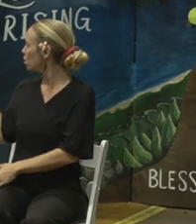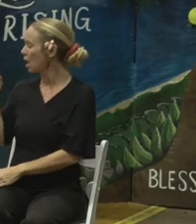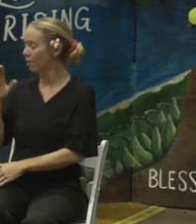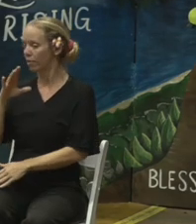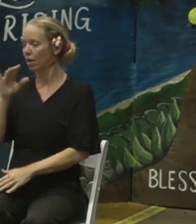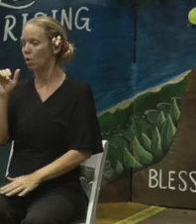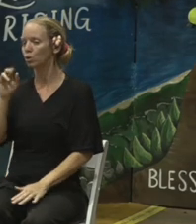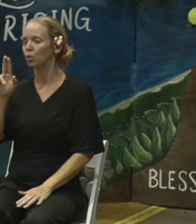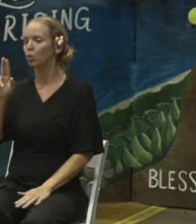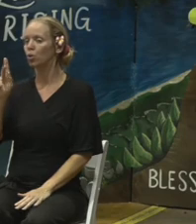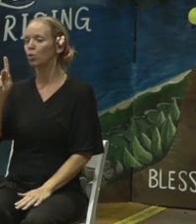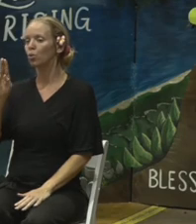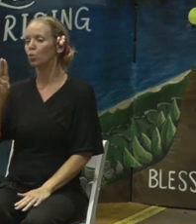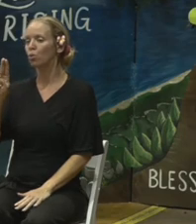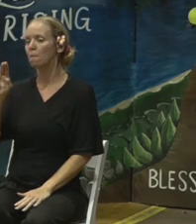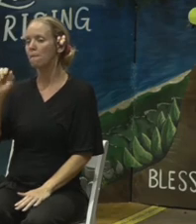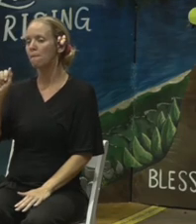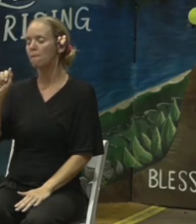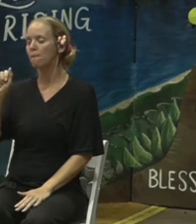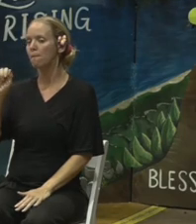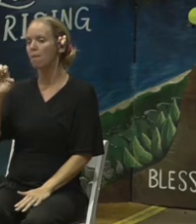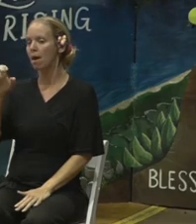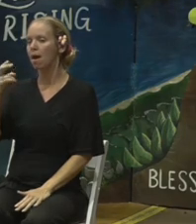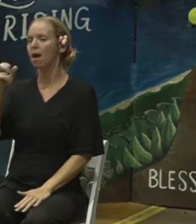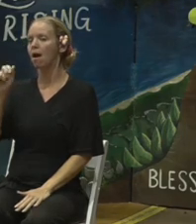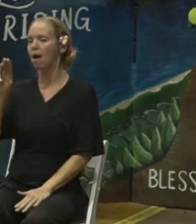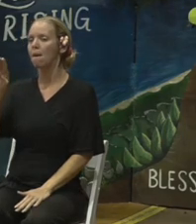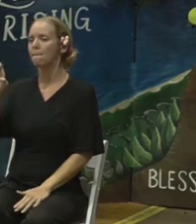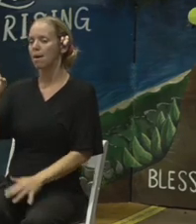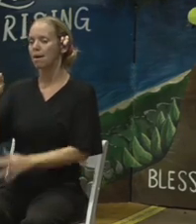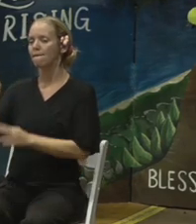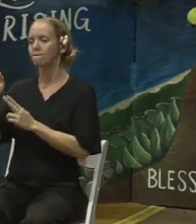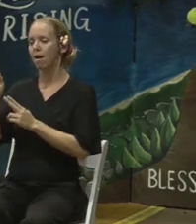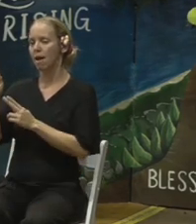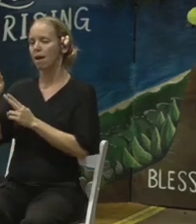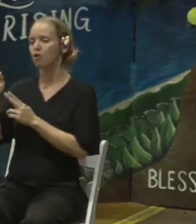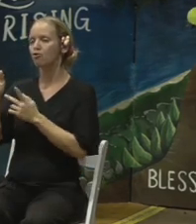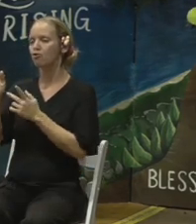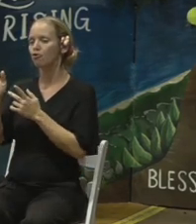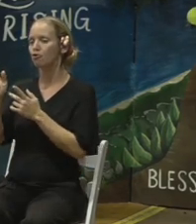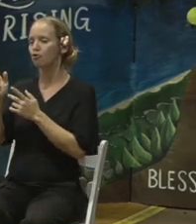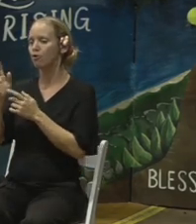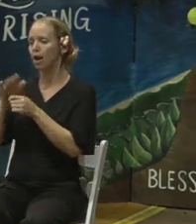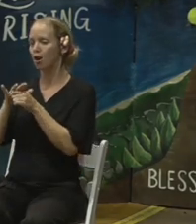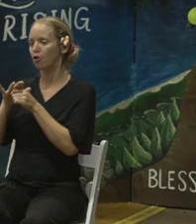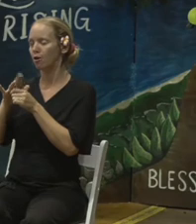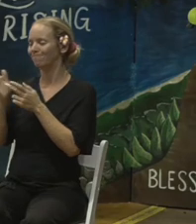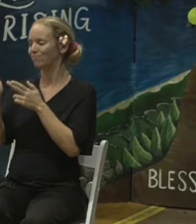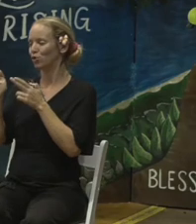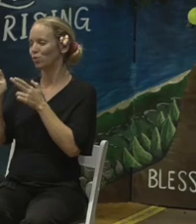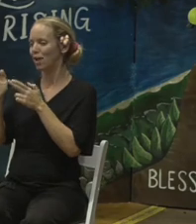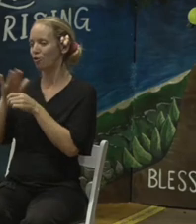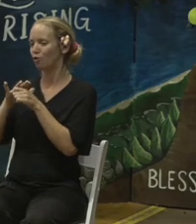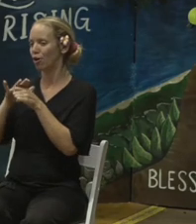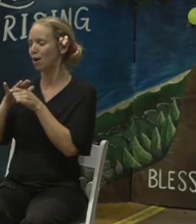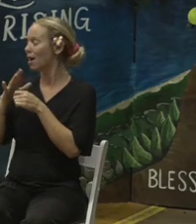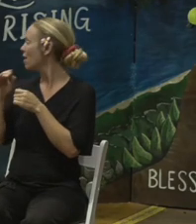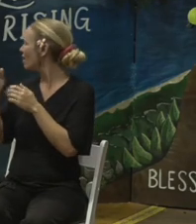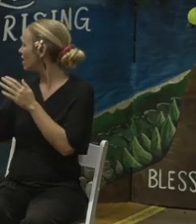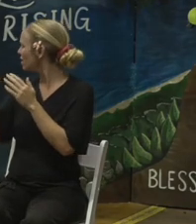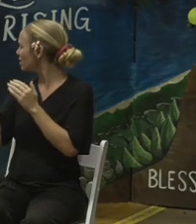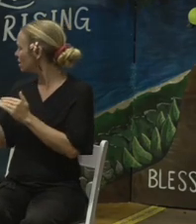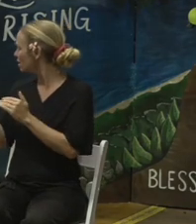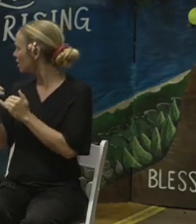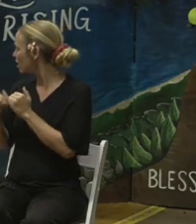in the firing range area, and then Central Maui Landfill. Now I say six sites, and